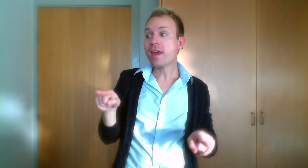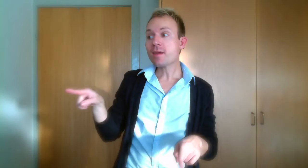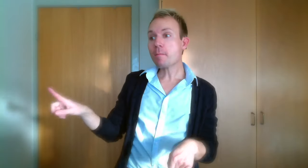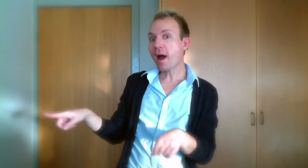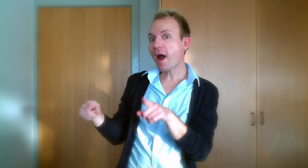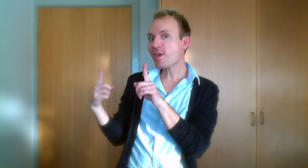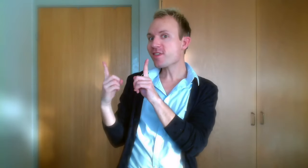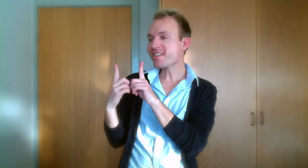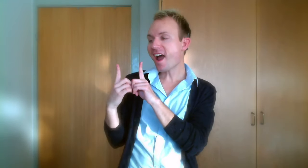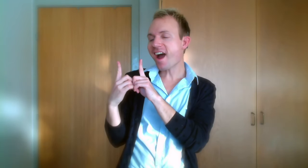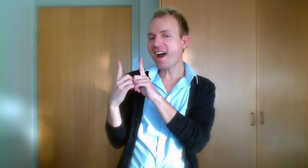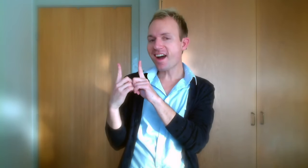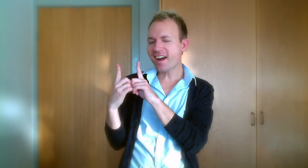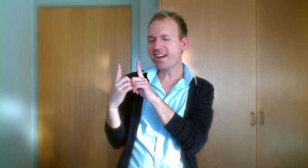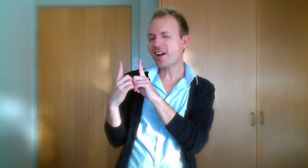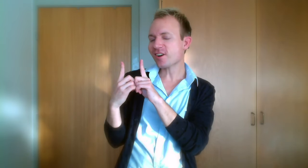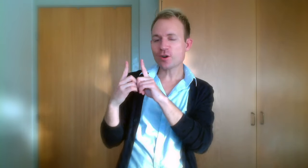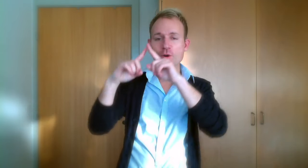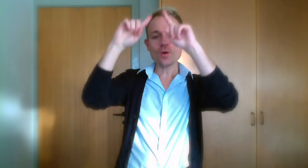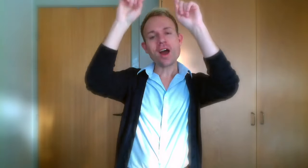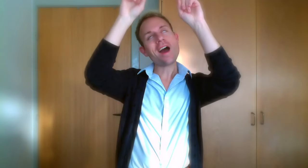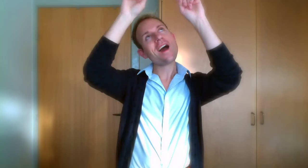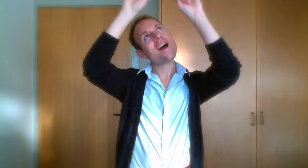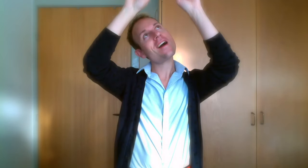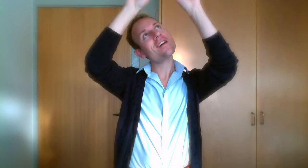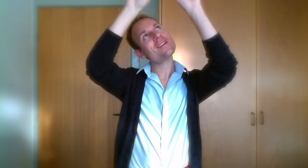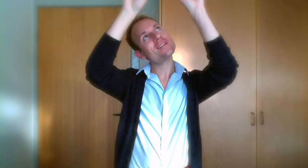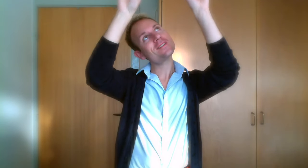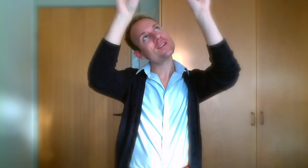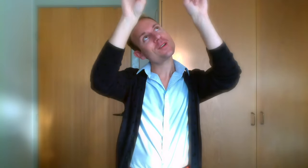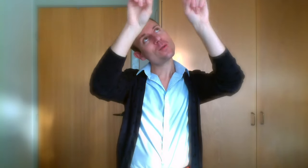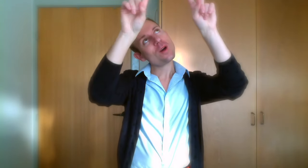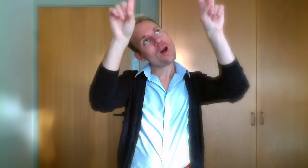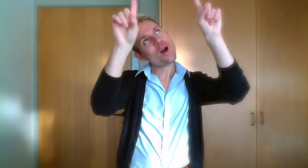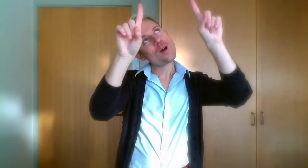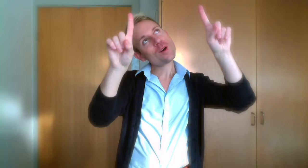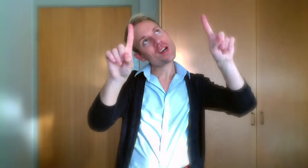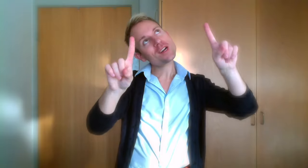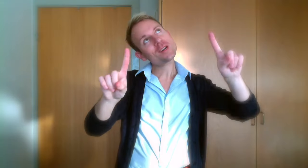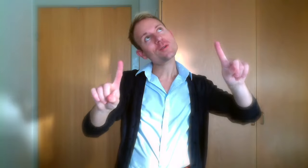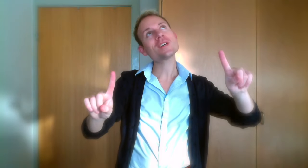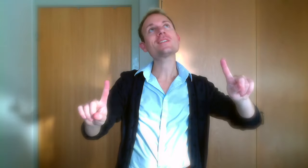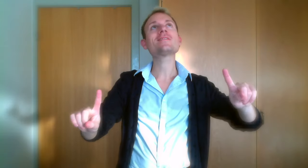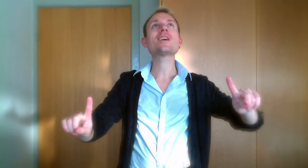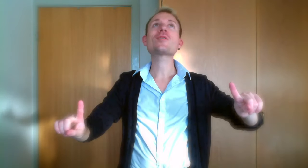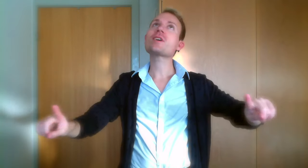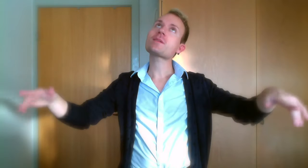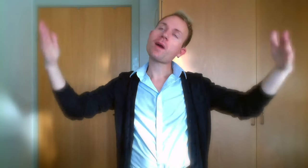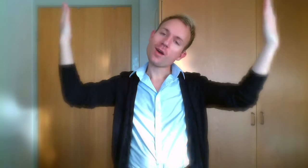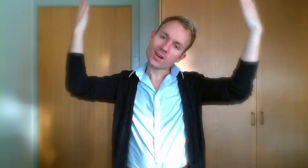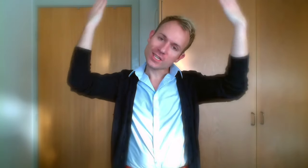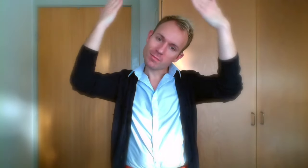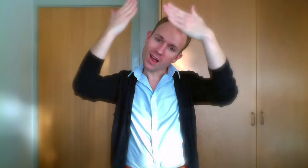there by your side All on Christmas